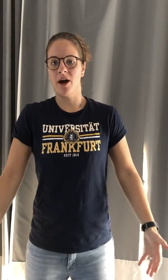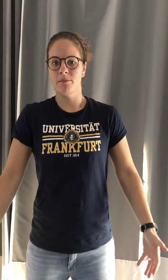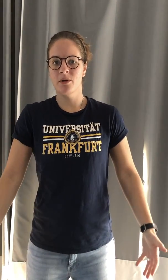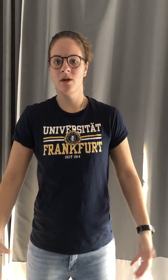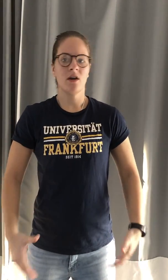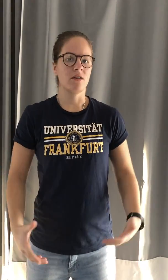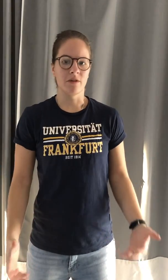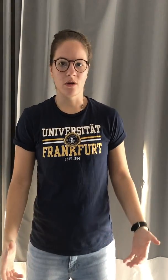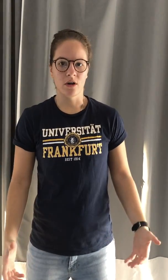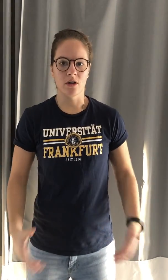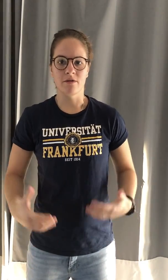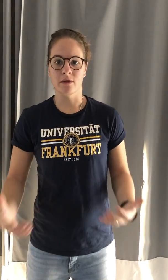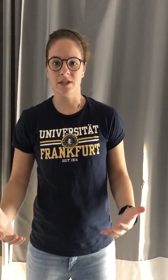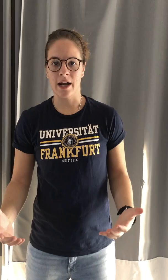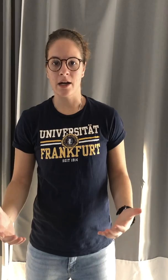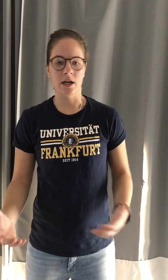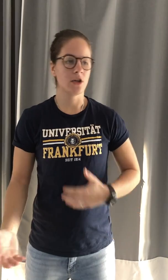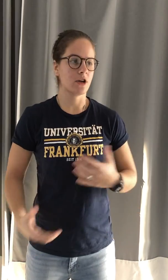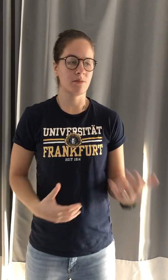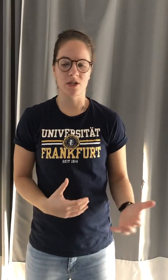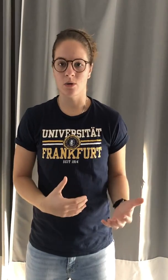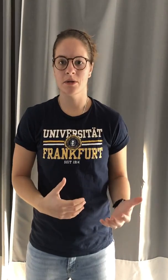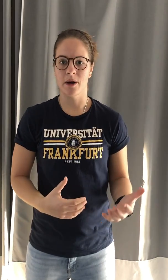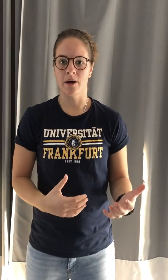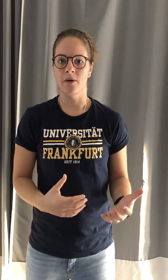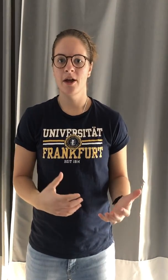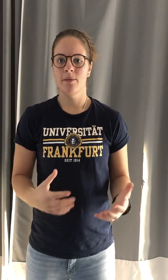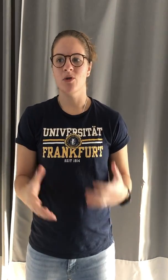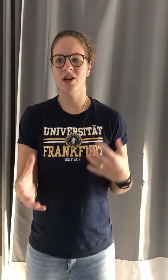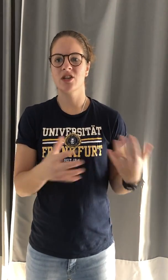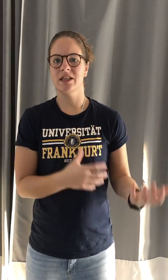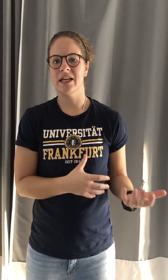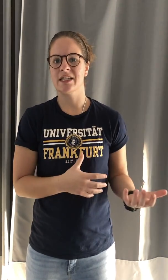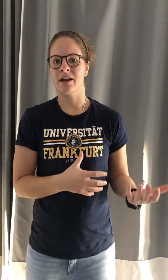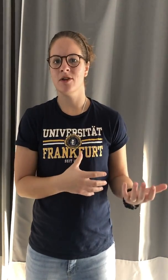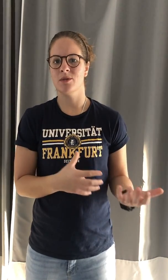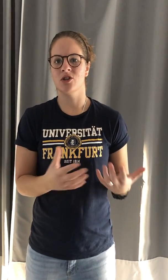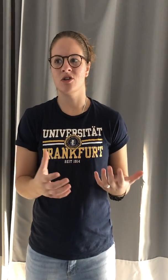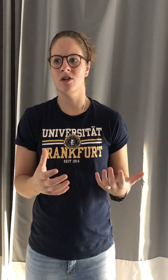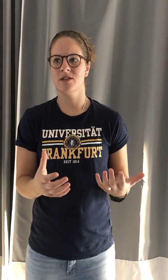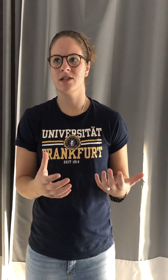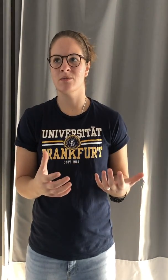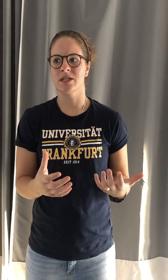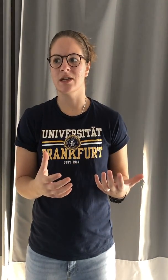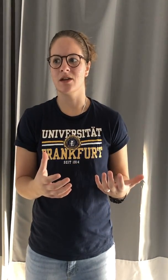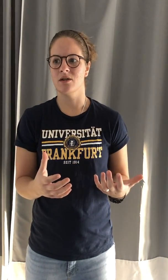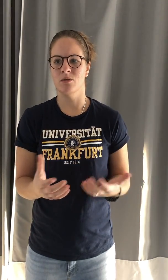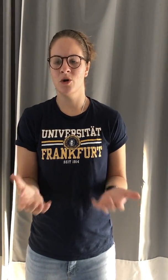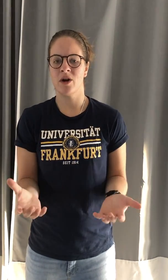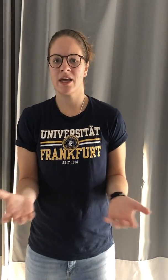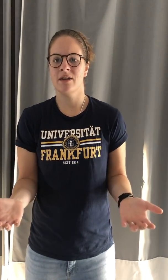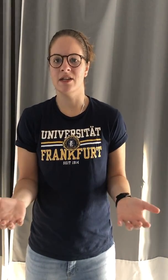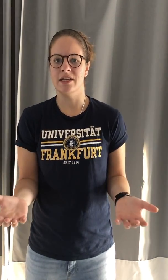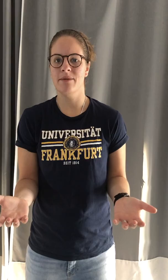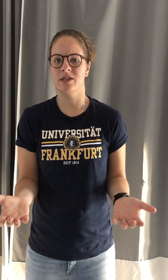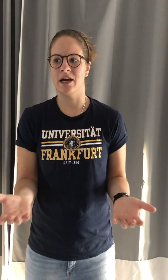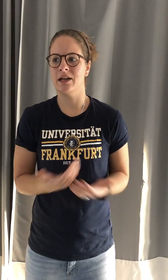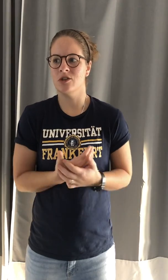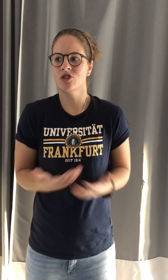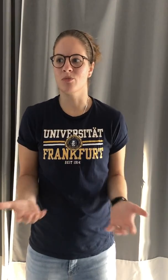pump, you feel good, you feel tired, you're going to be sore tomorrow, but you actually get less out of it because your nervous system is like, well, bro, I can't even adapt to that. You just